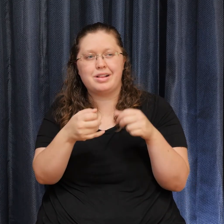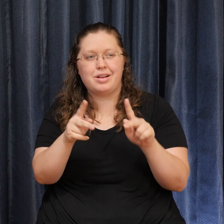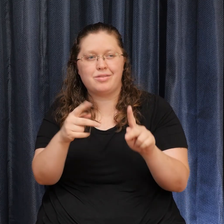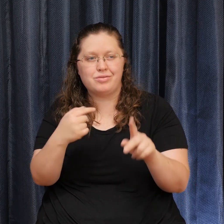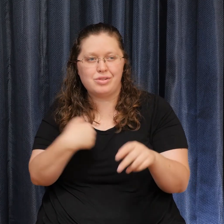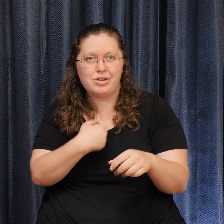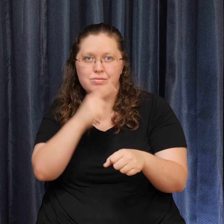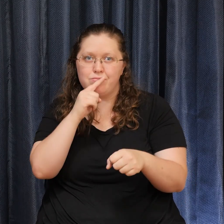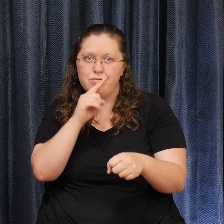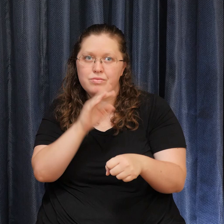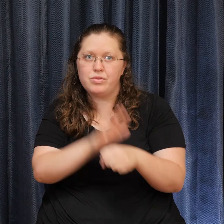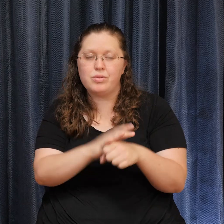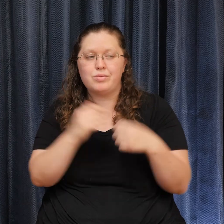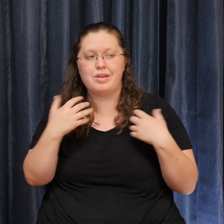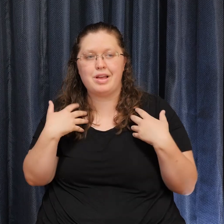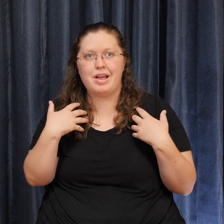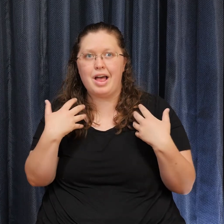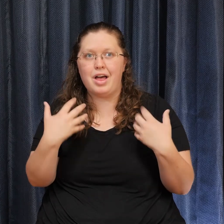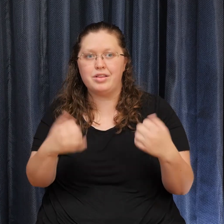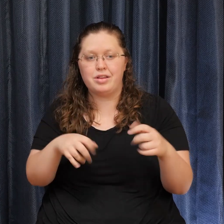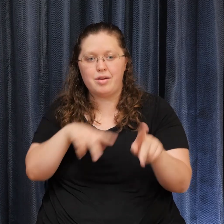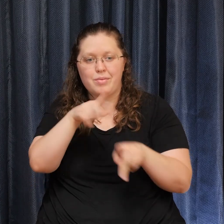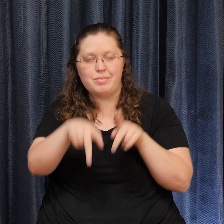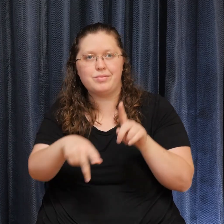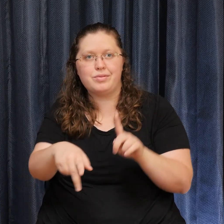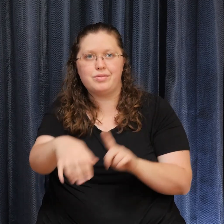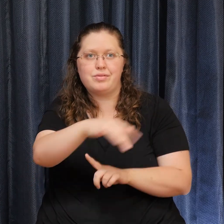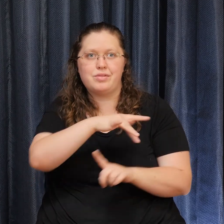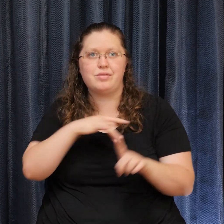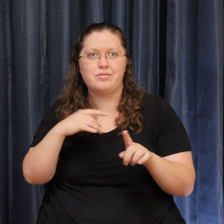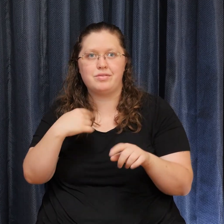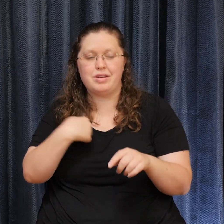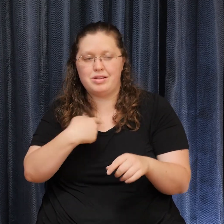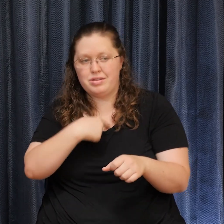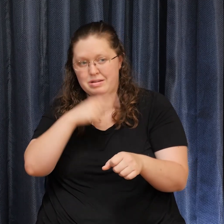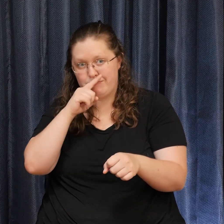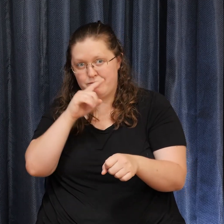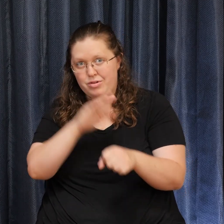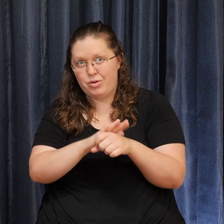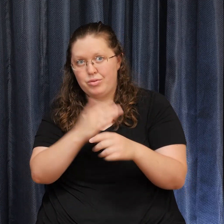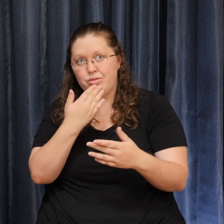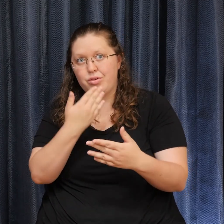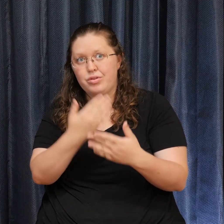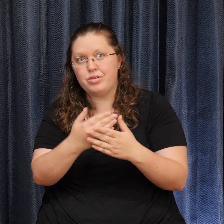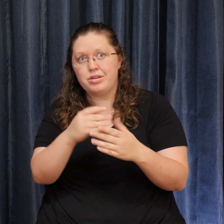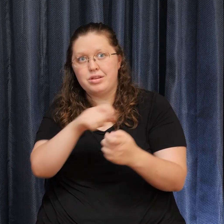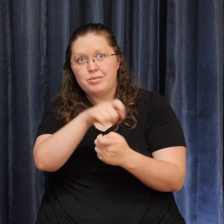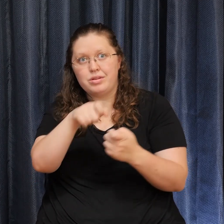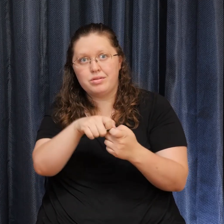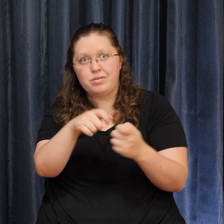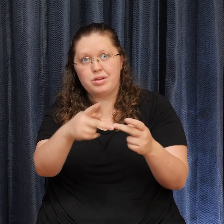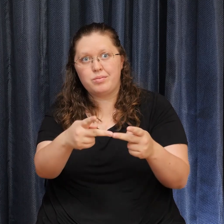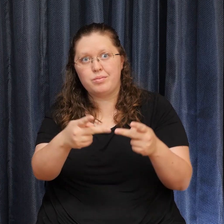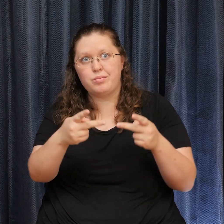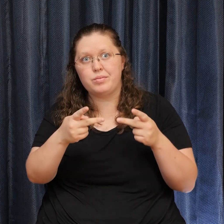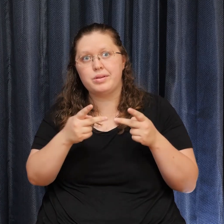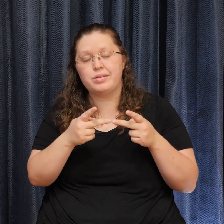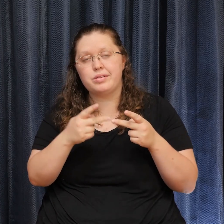-being of those around us. It lets us affirm the goodness in specific places, in specific people. It lets us affirm the return to whatever the